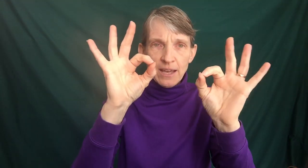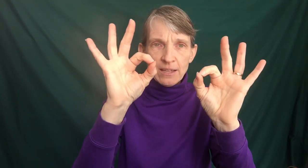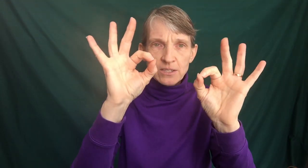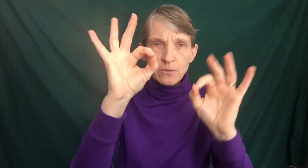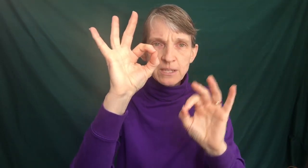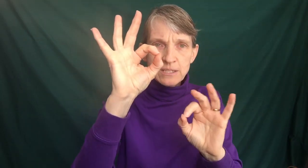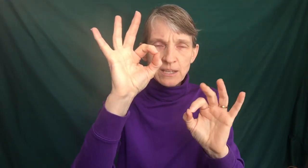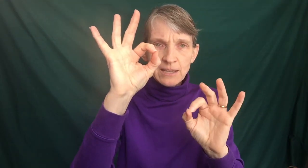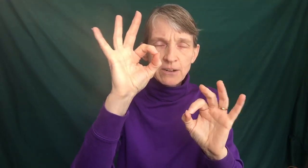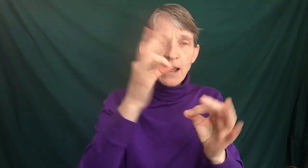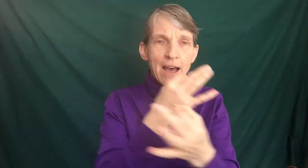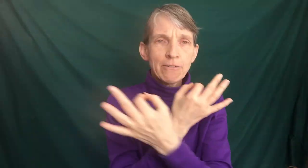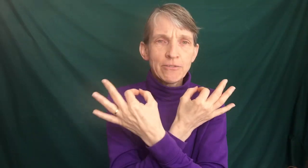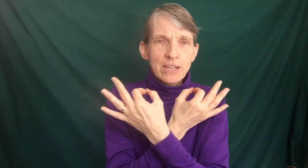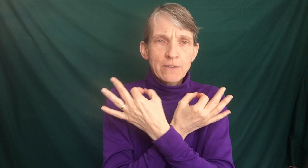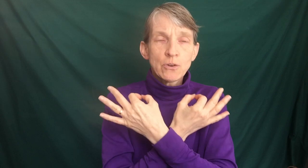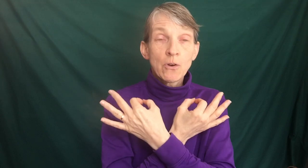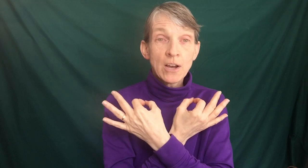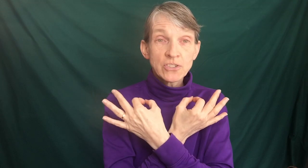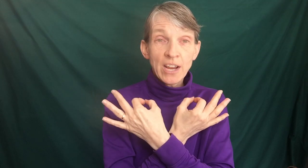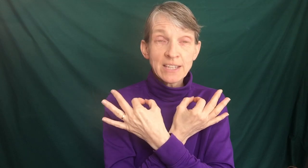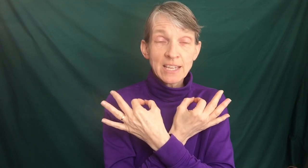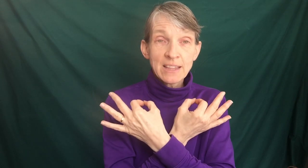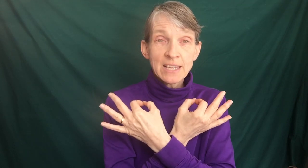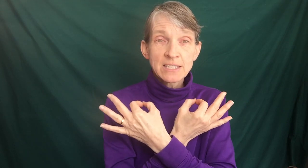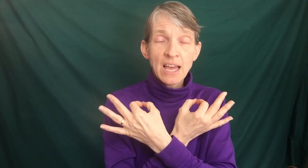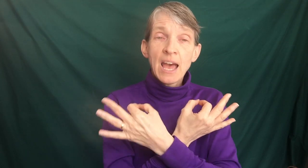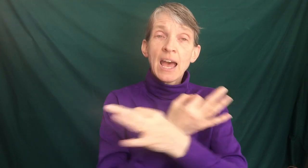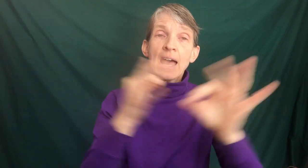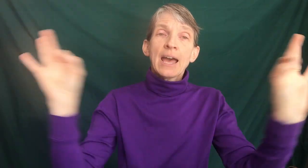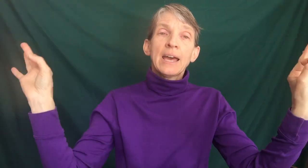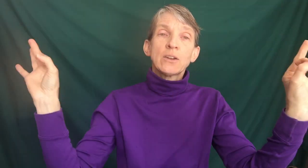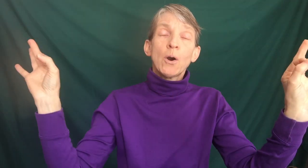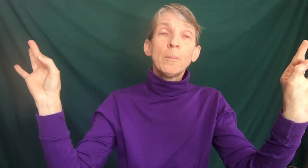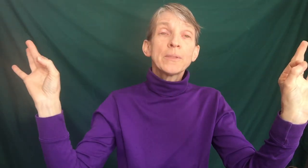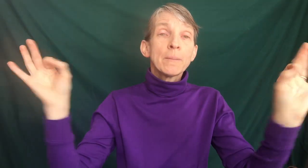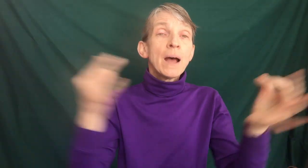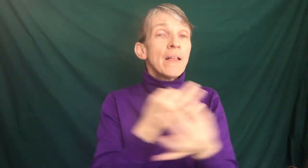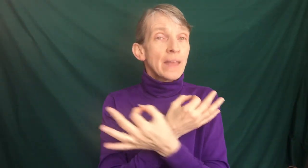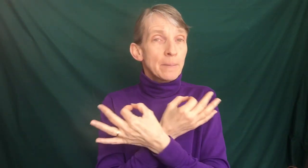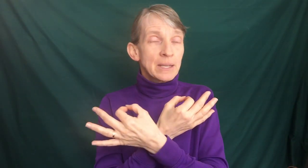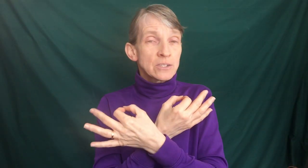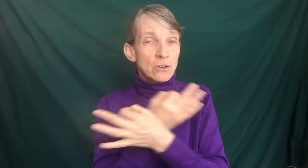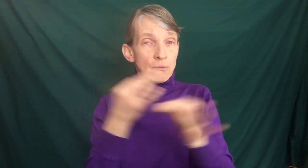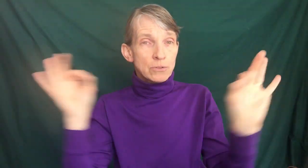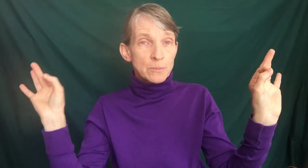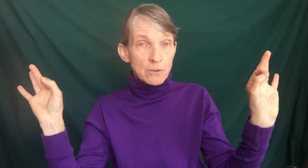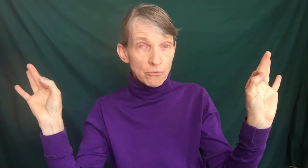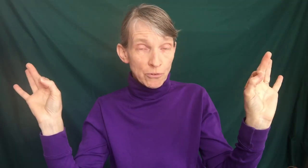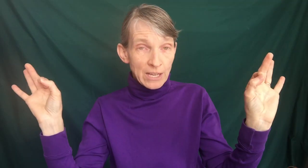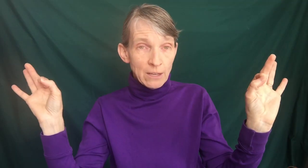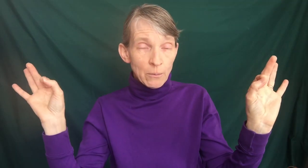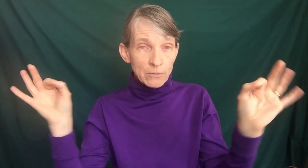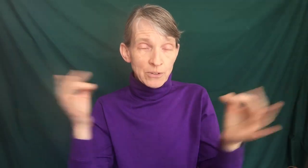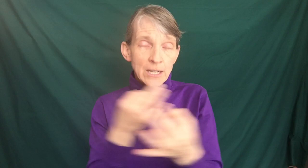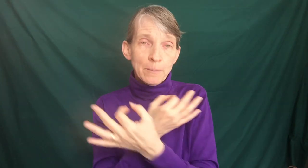So this letter F, if you cross your hands like this and open them, that means to be free or freedom.